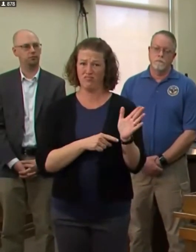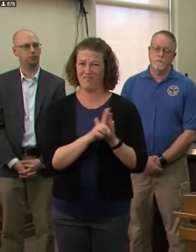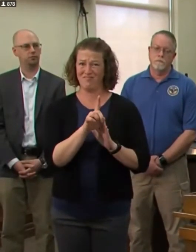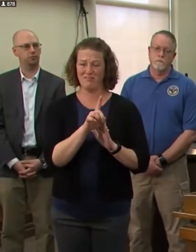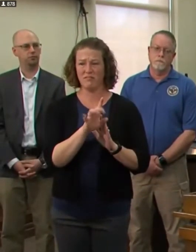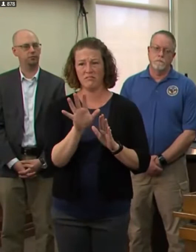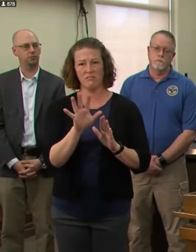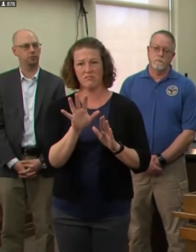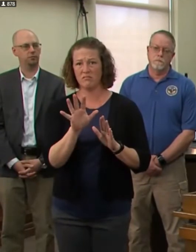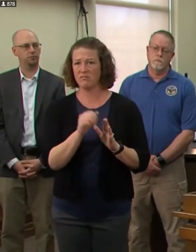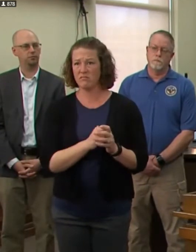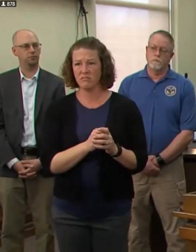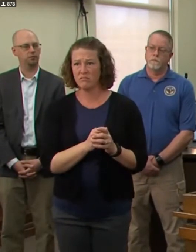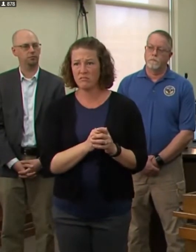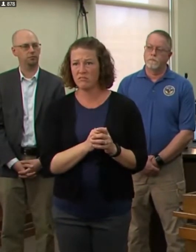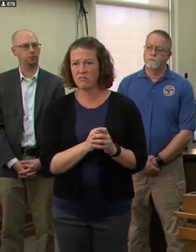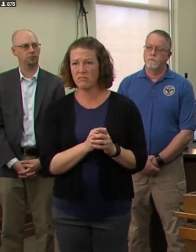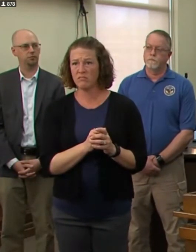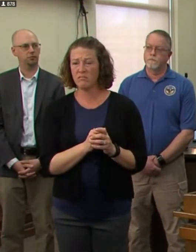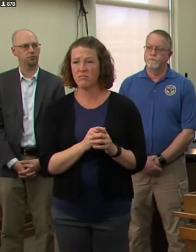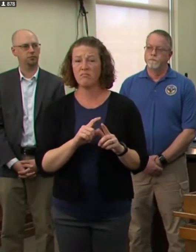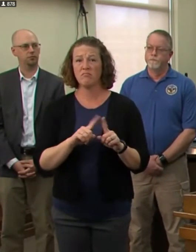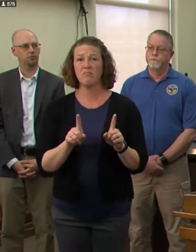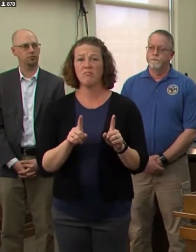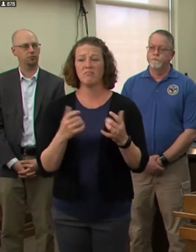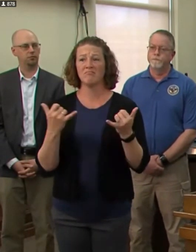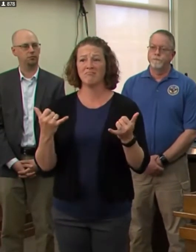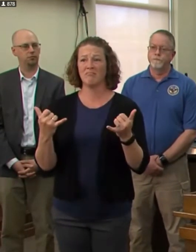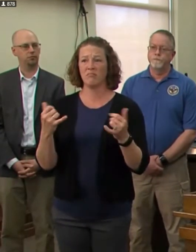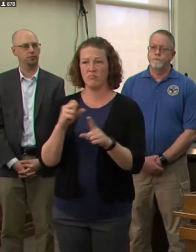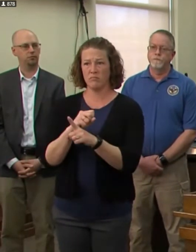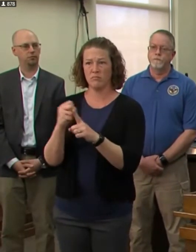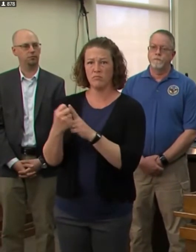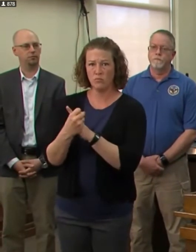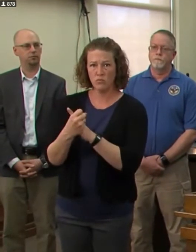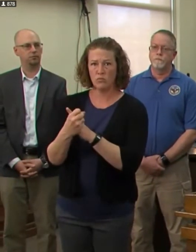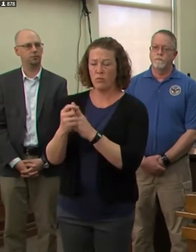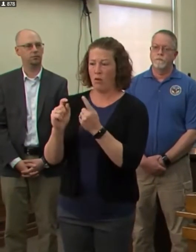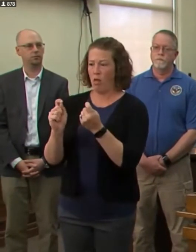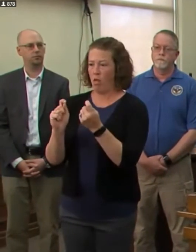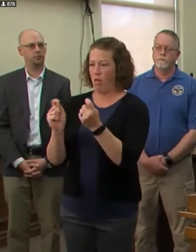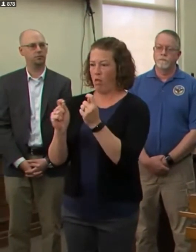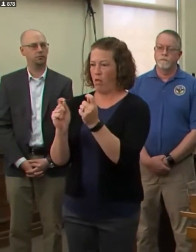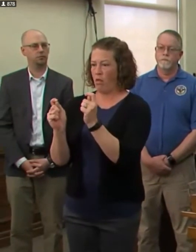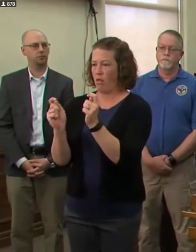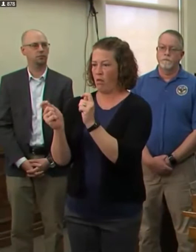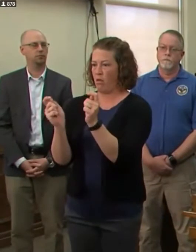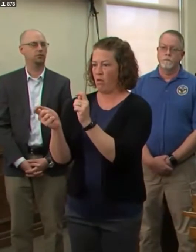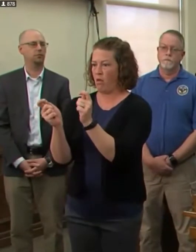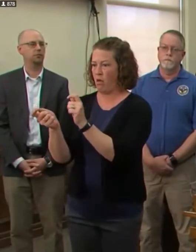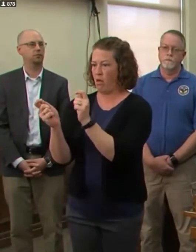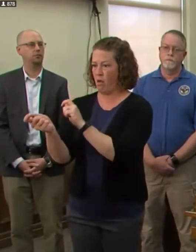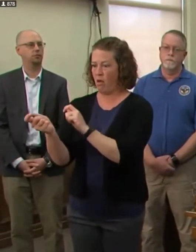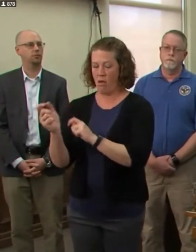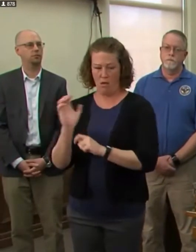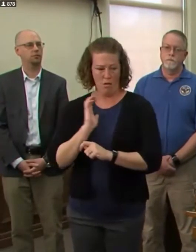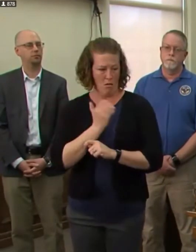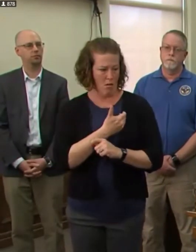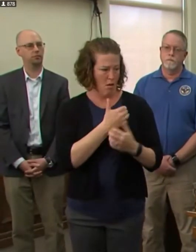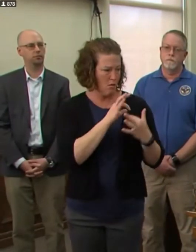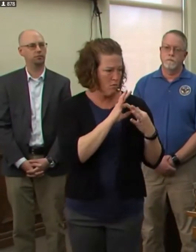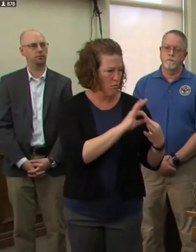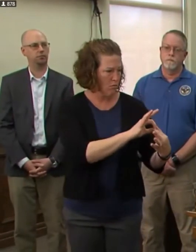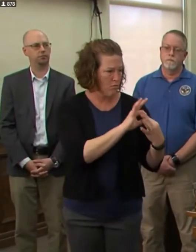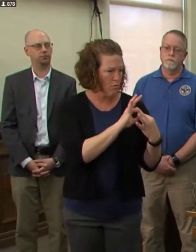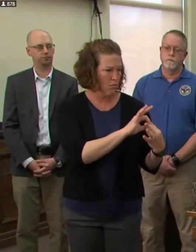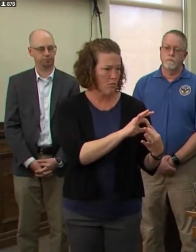that whenever we have a situation like we have now that is ever evolving, those relationships that are tried and true